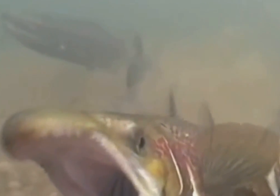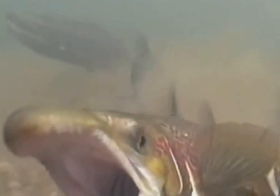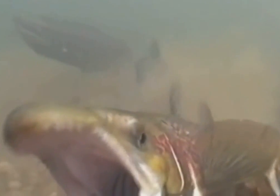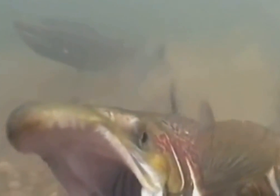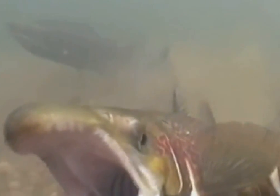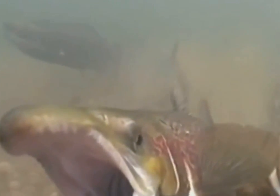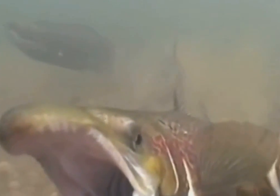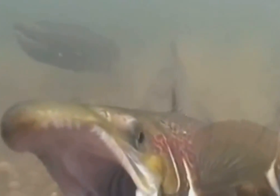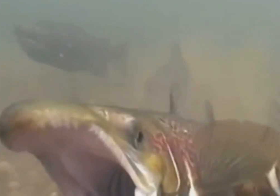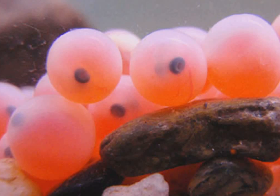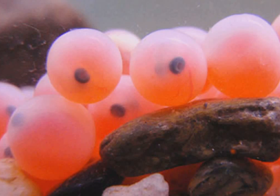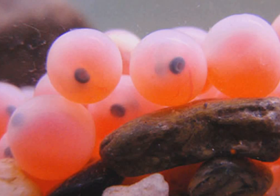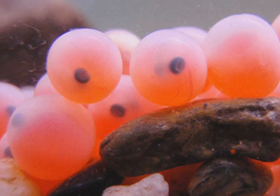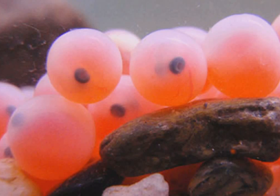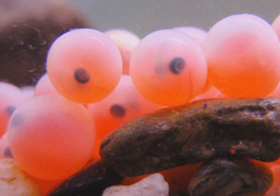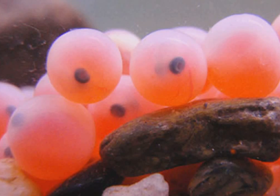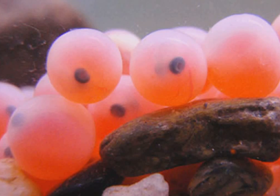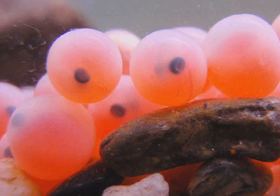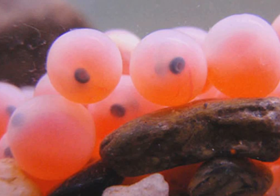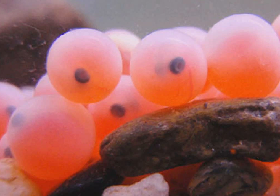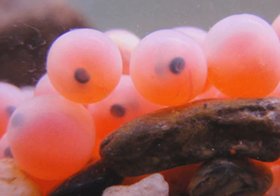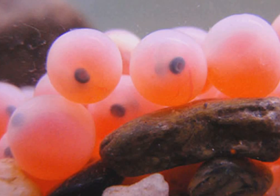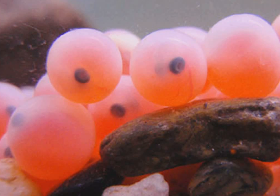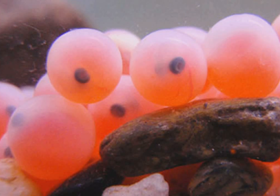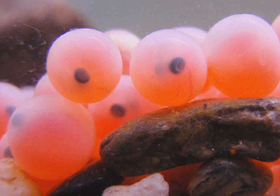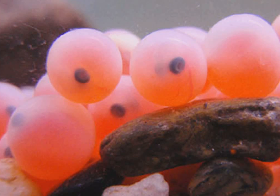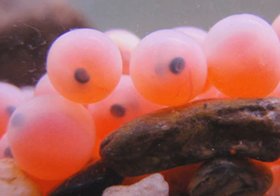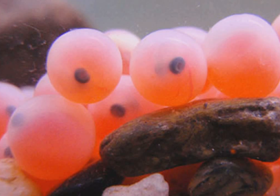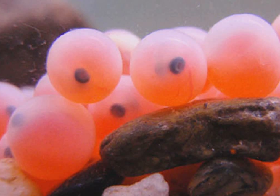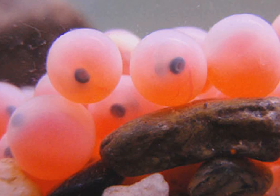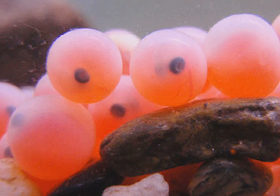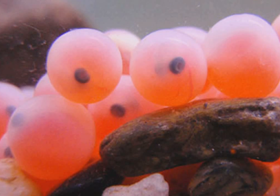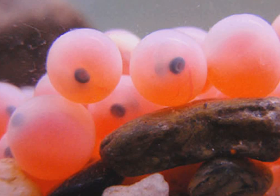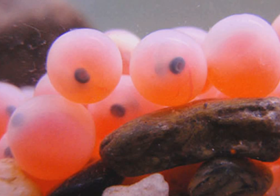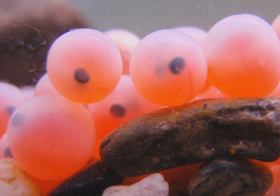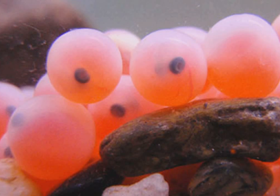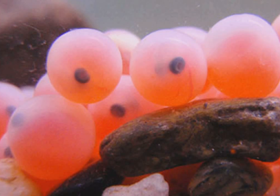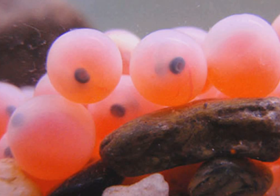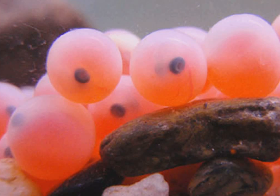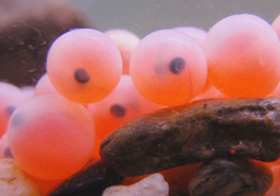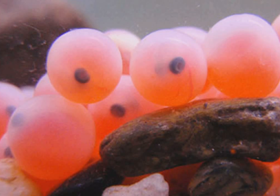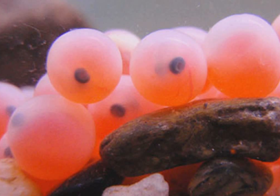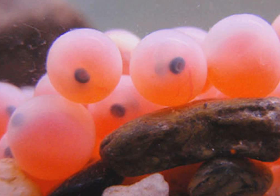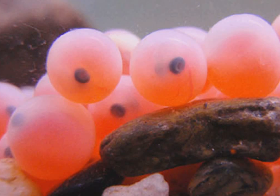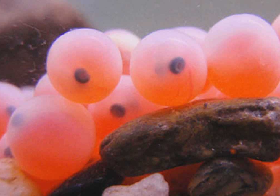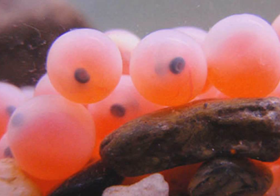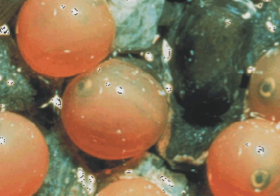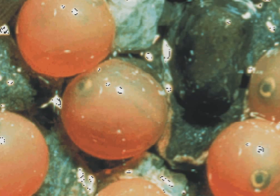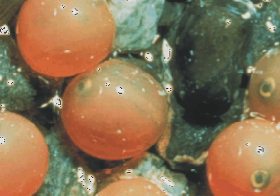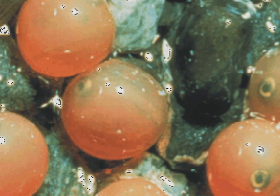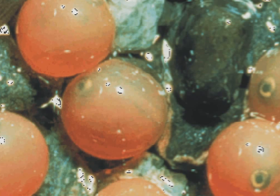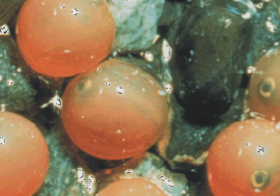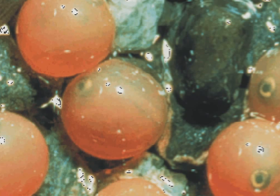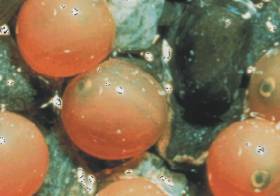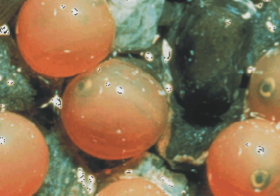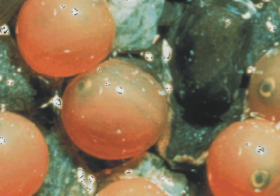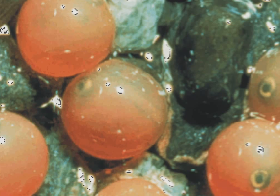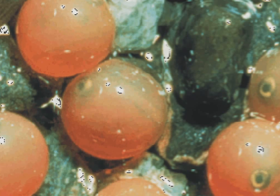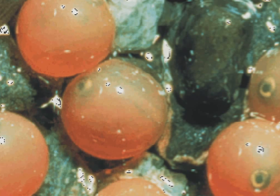to see the form of the fish inside the egg. You will especially notice his eyes. You will see his